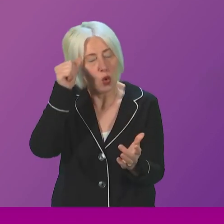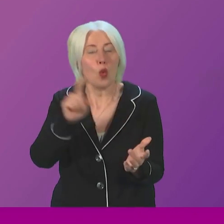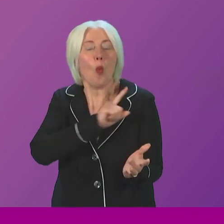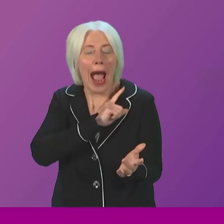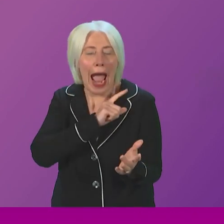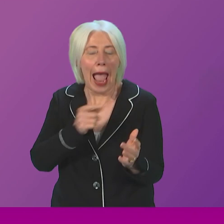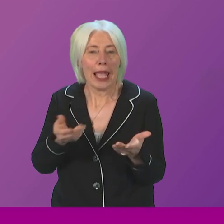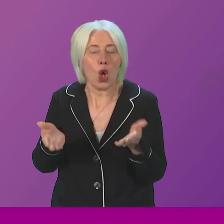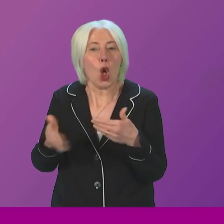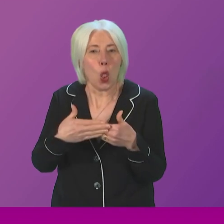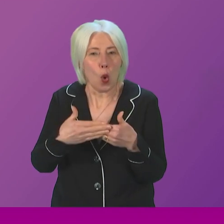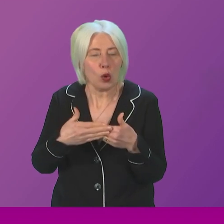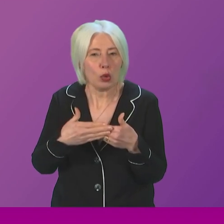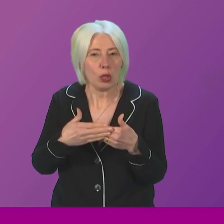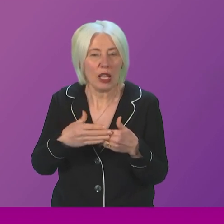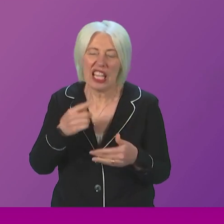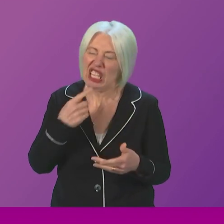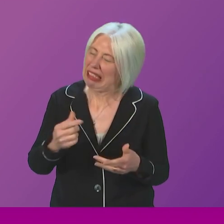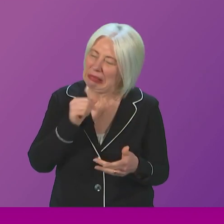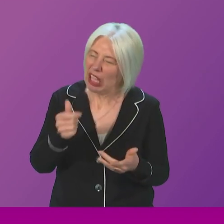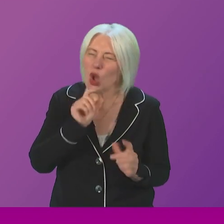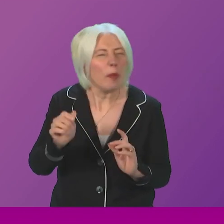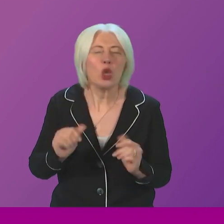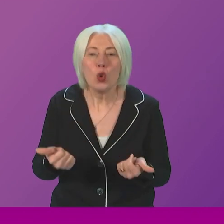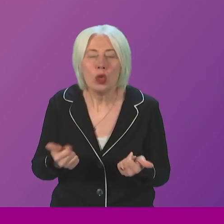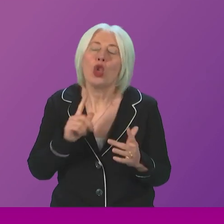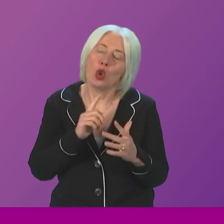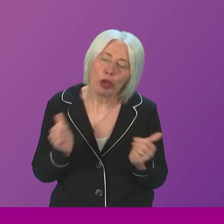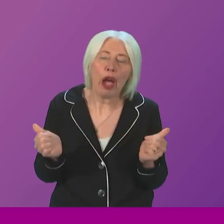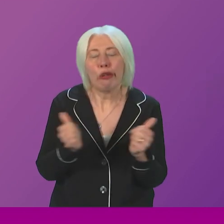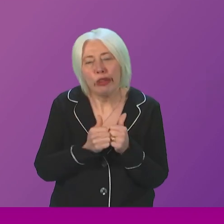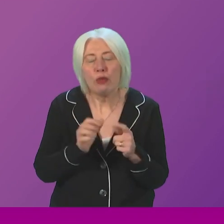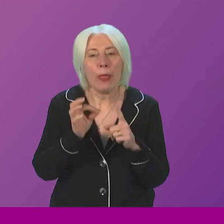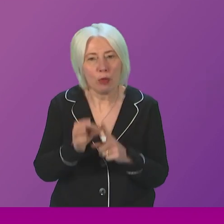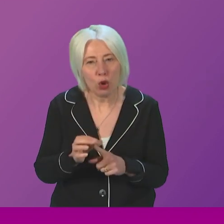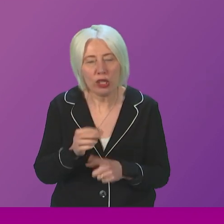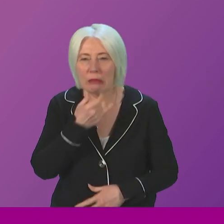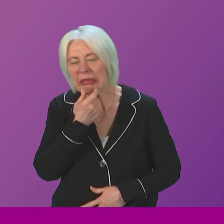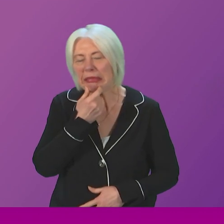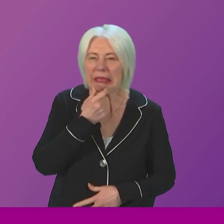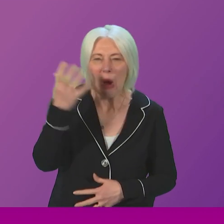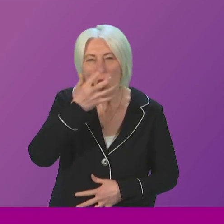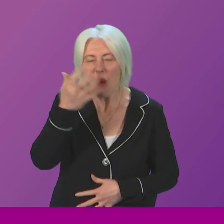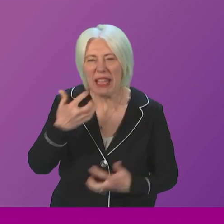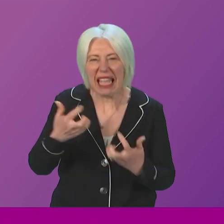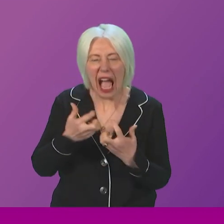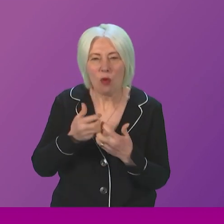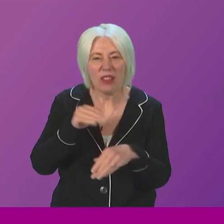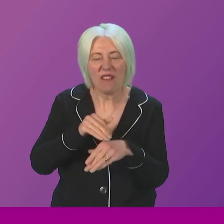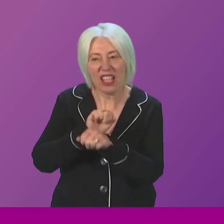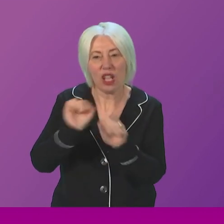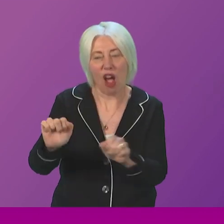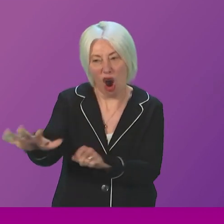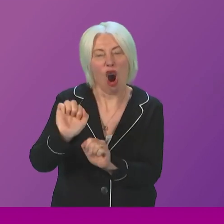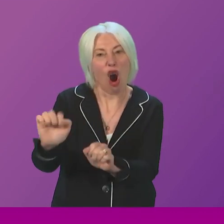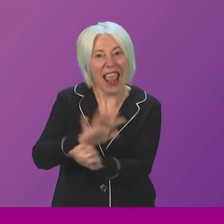this, but it's not going to land well. So she agreed with the proposal, but she was worried about how it was going to land with her constituents. She should